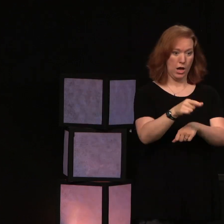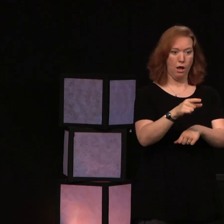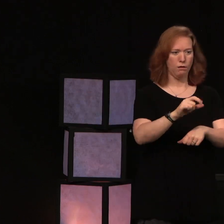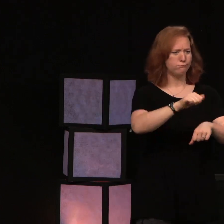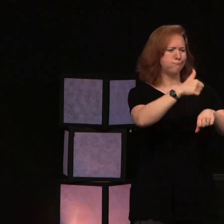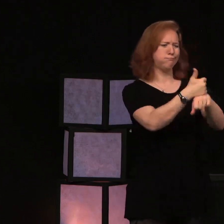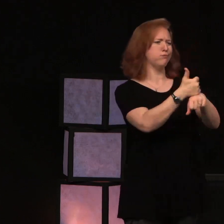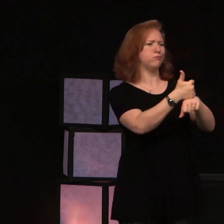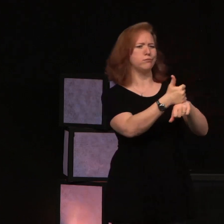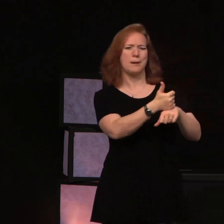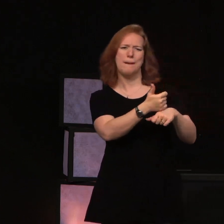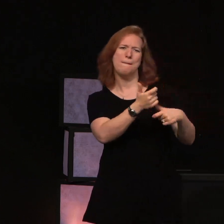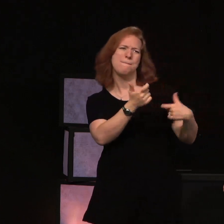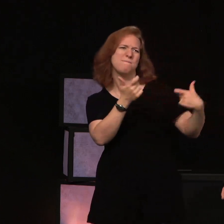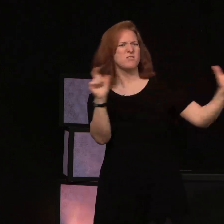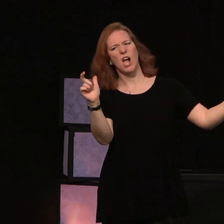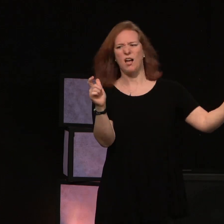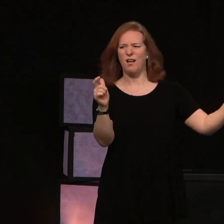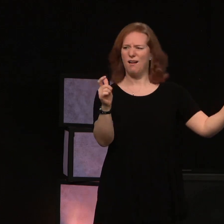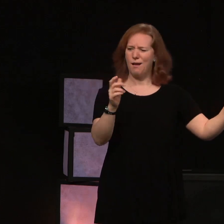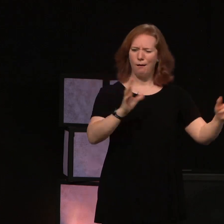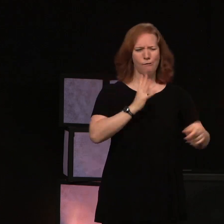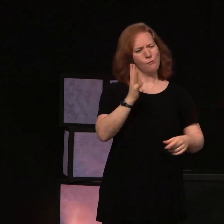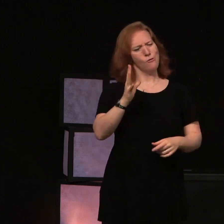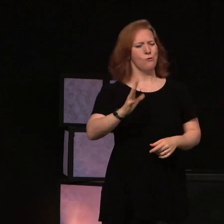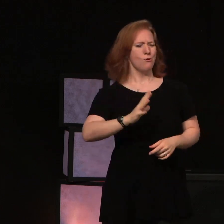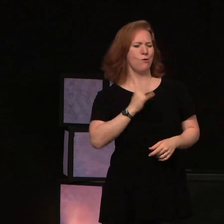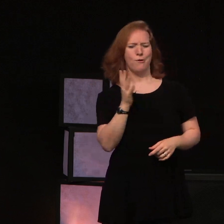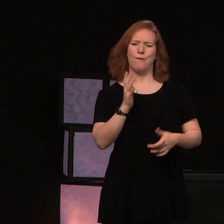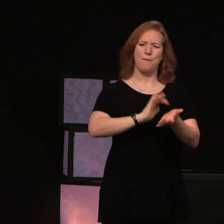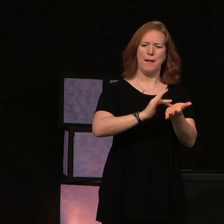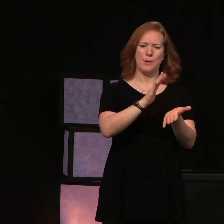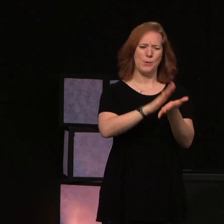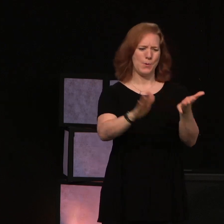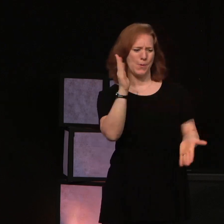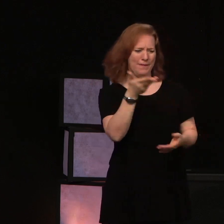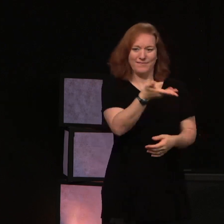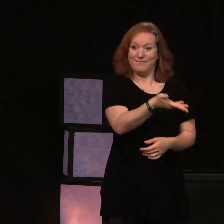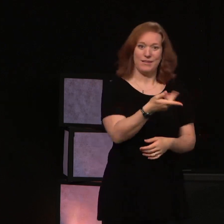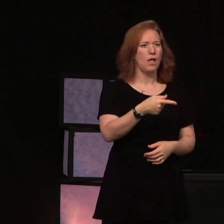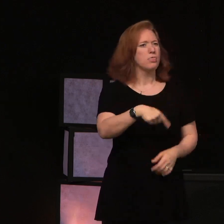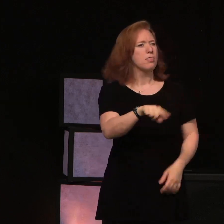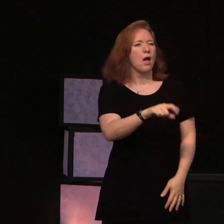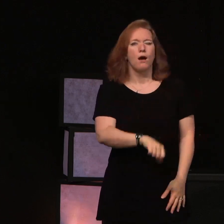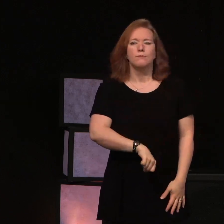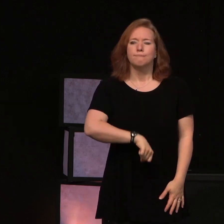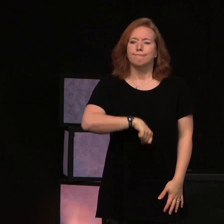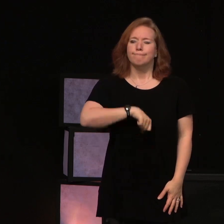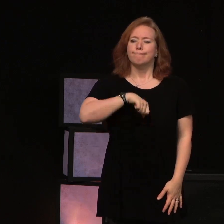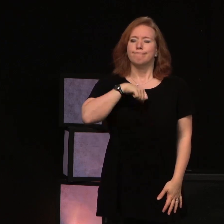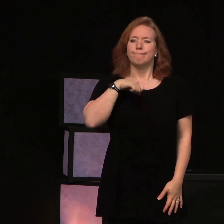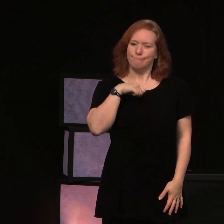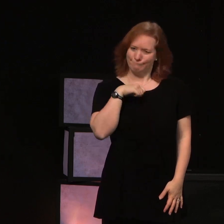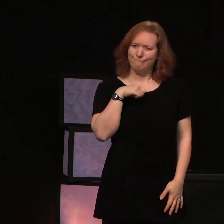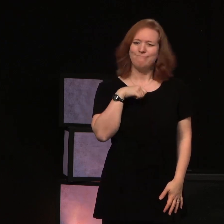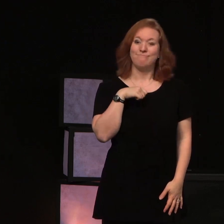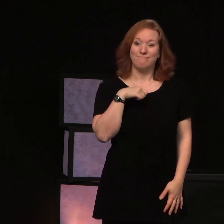L was quite proud of their medical school. They were proud of it.